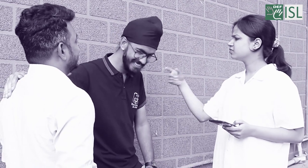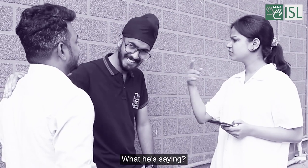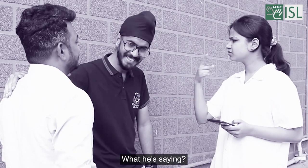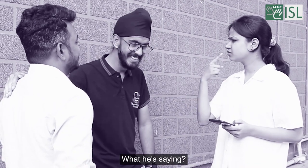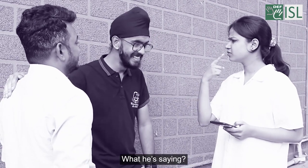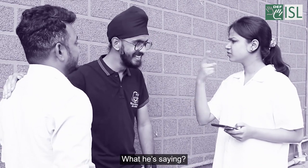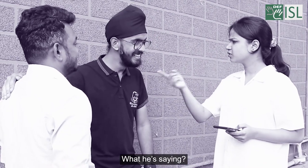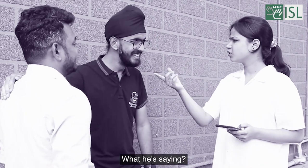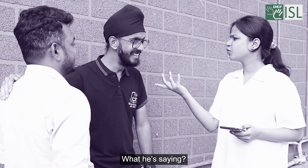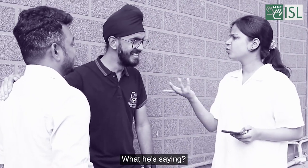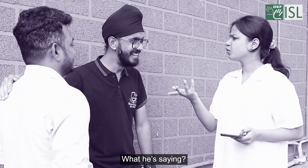What is he saying?